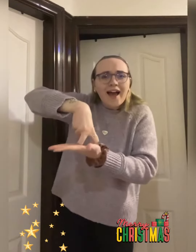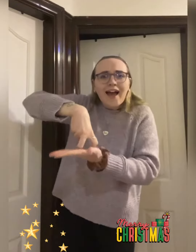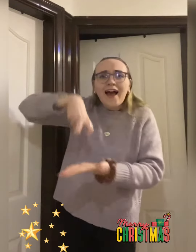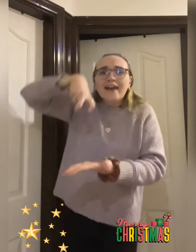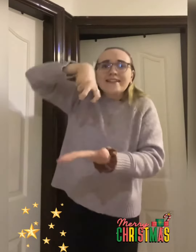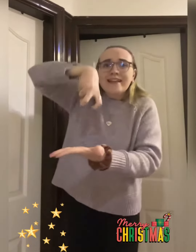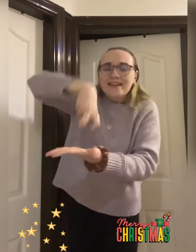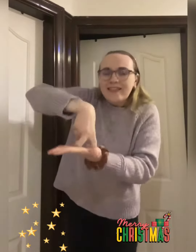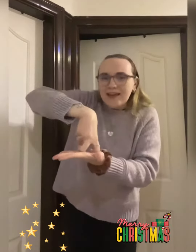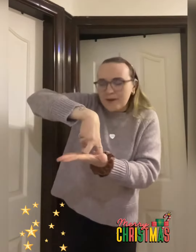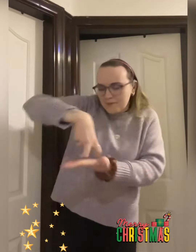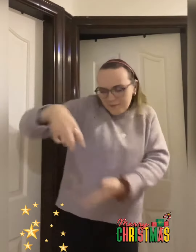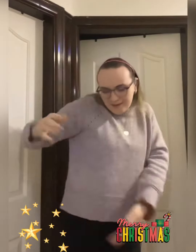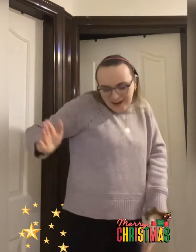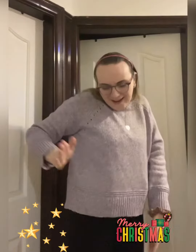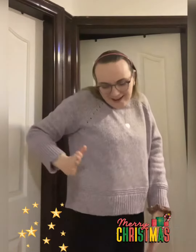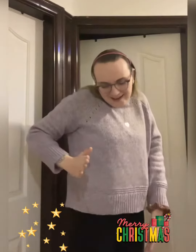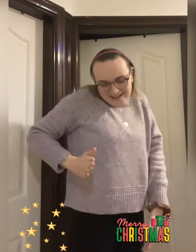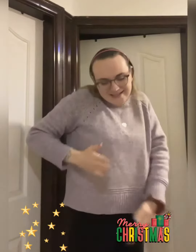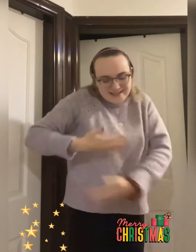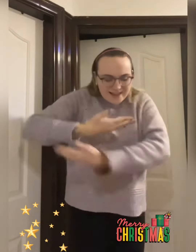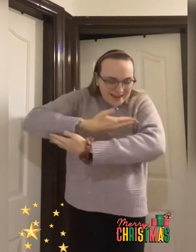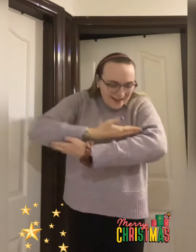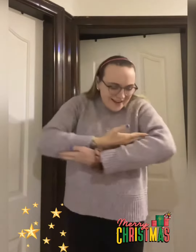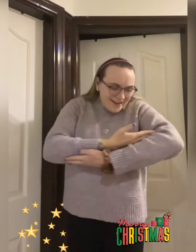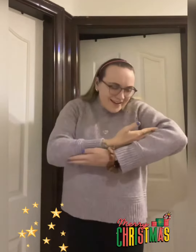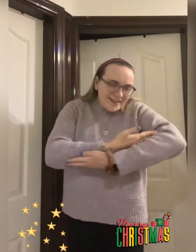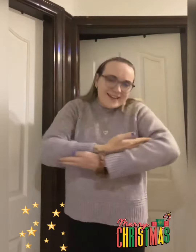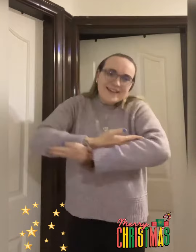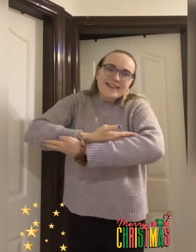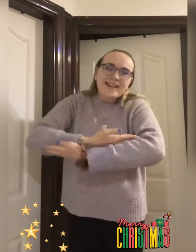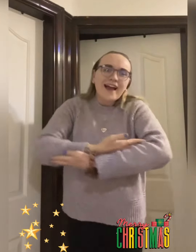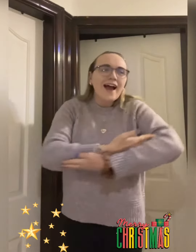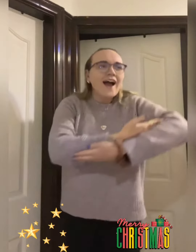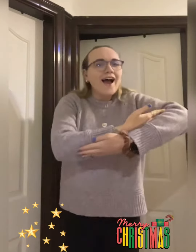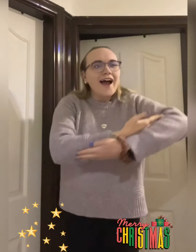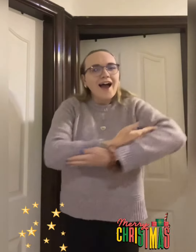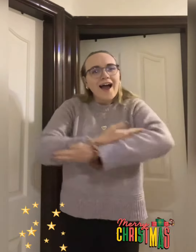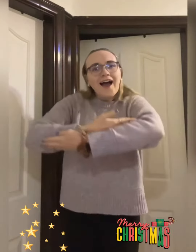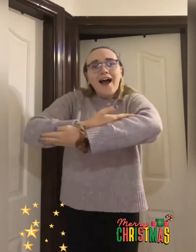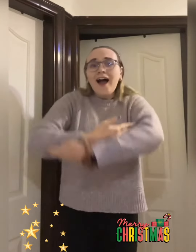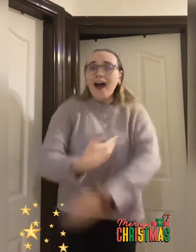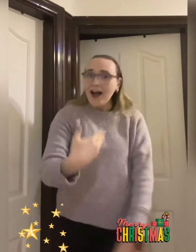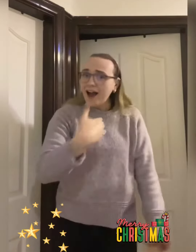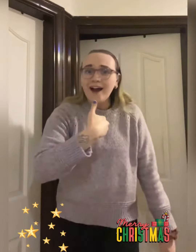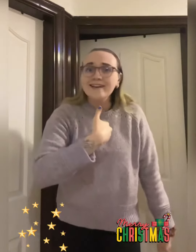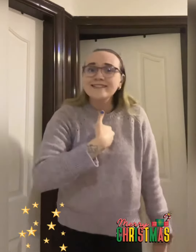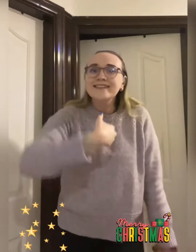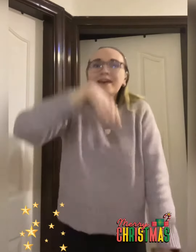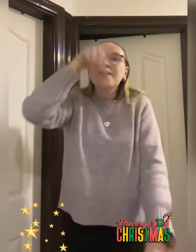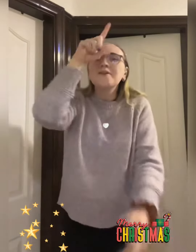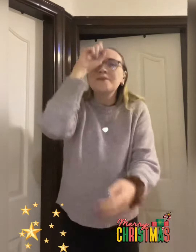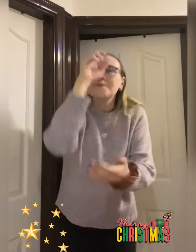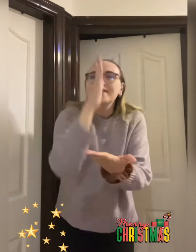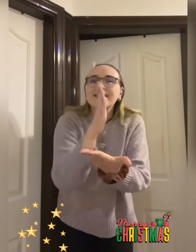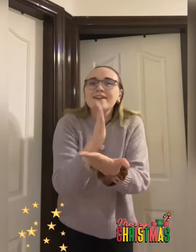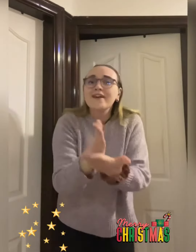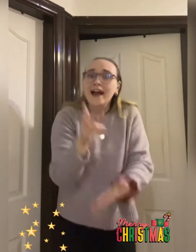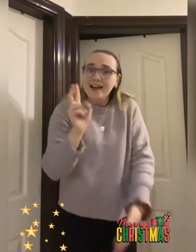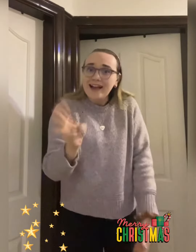kneeling by his side. And their hearts believed again,